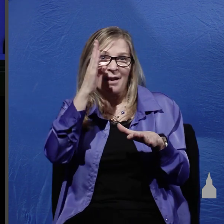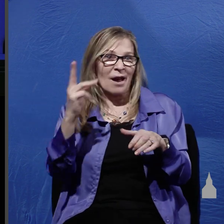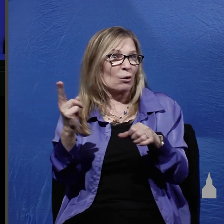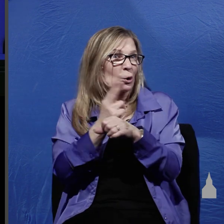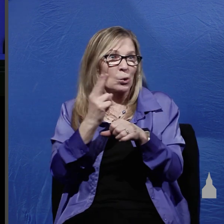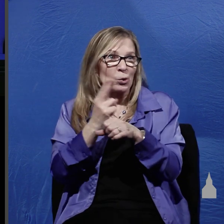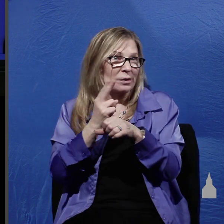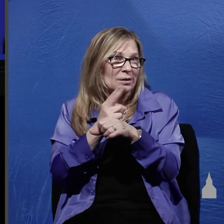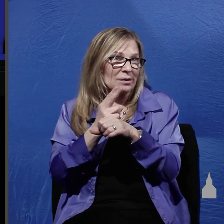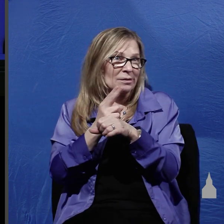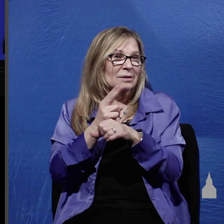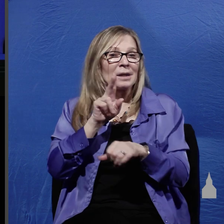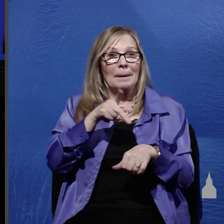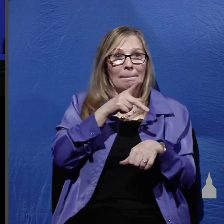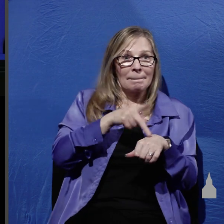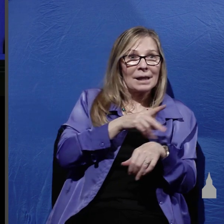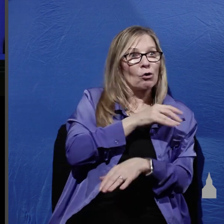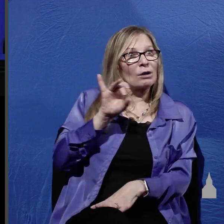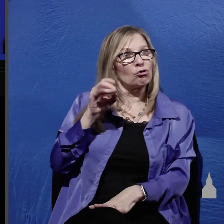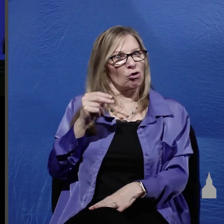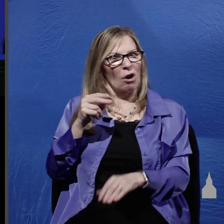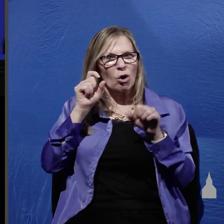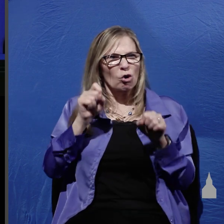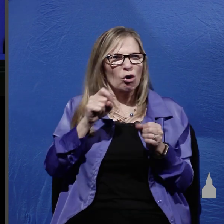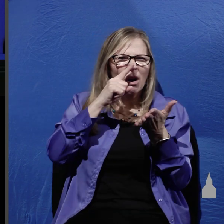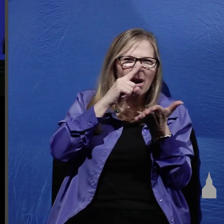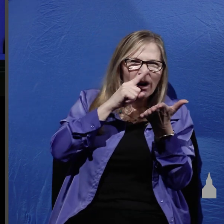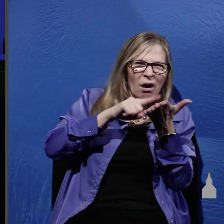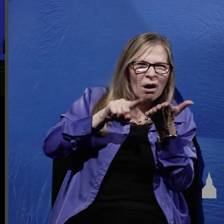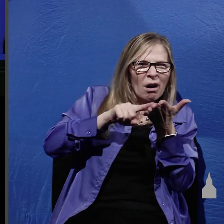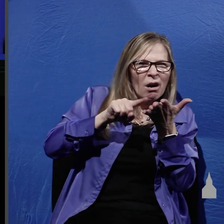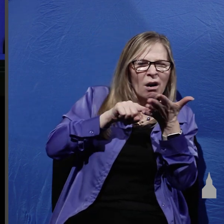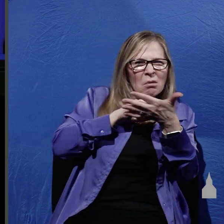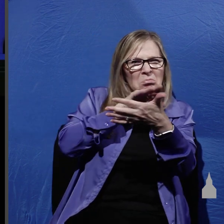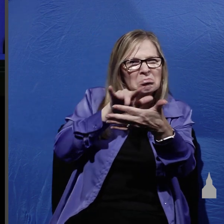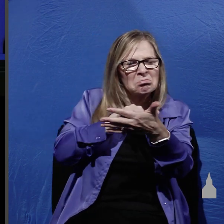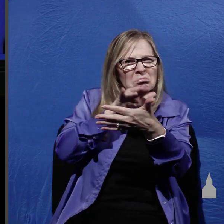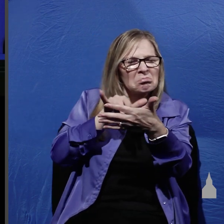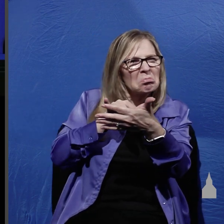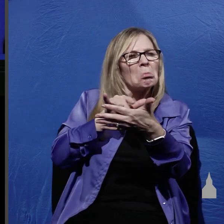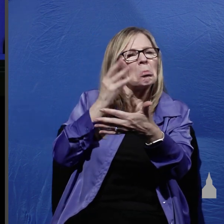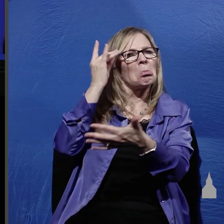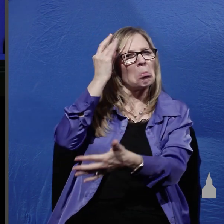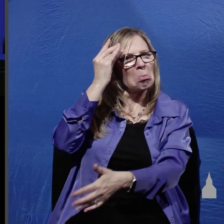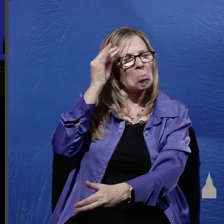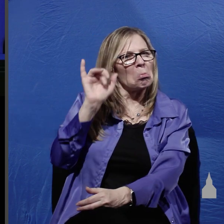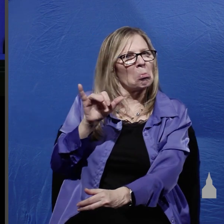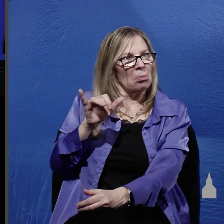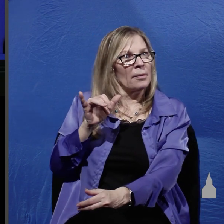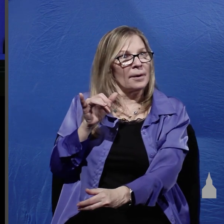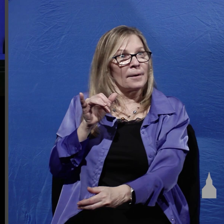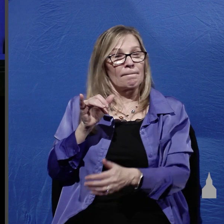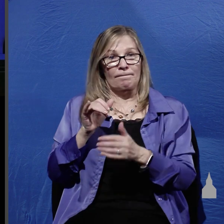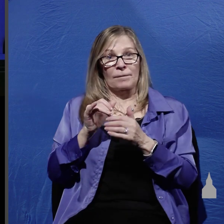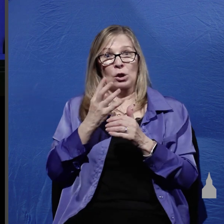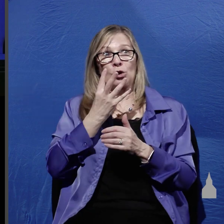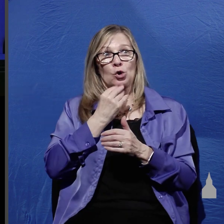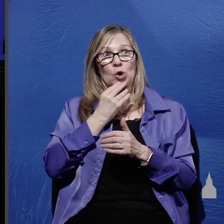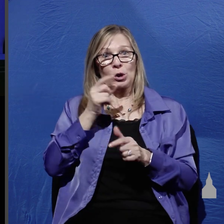could investigate draw their own conclusions from now the way that Jewish people in the first